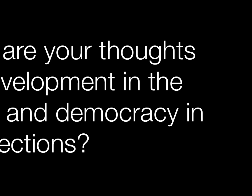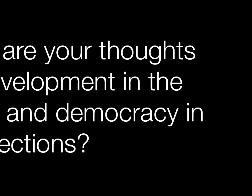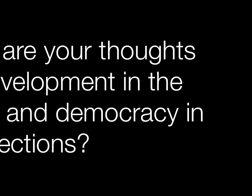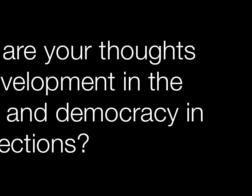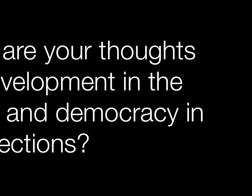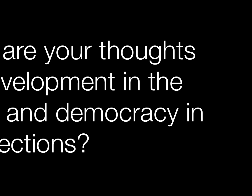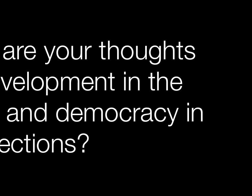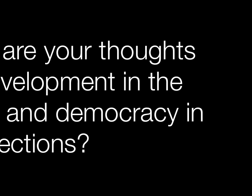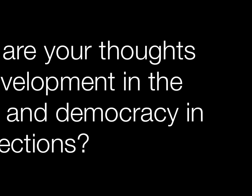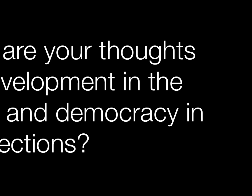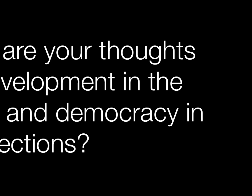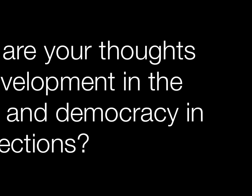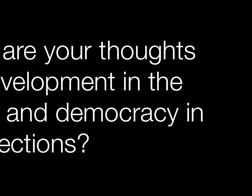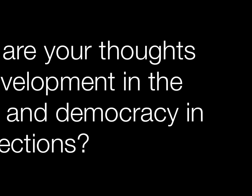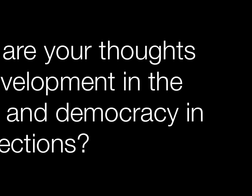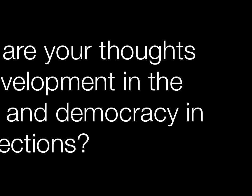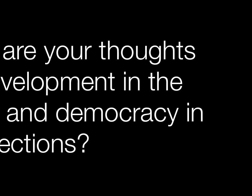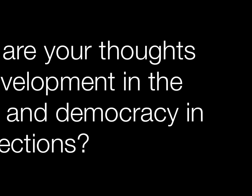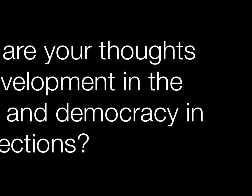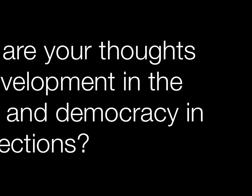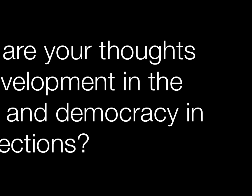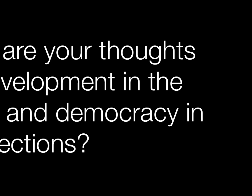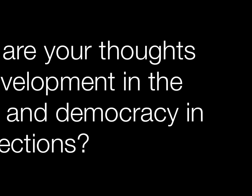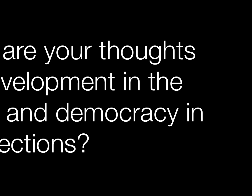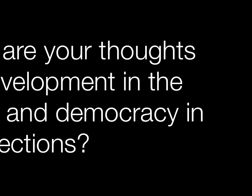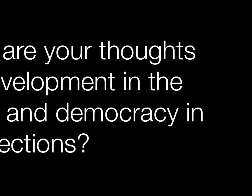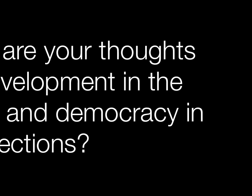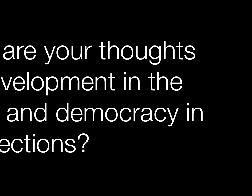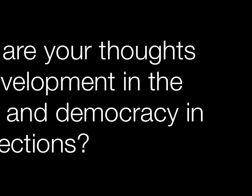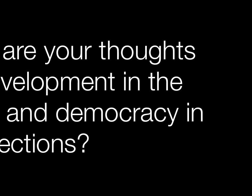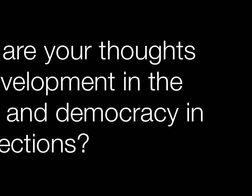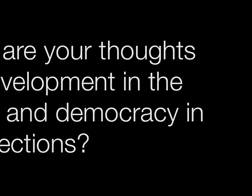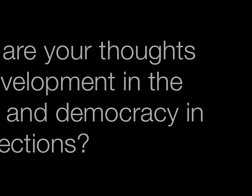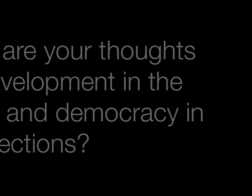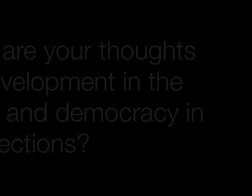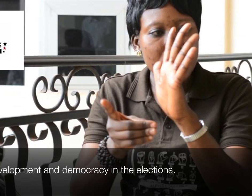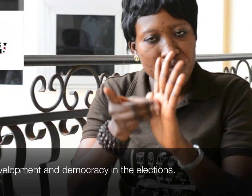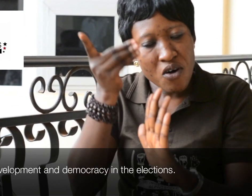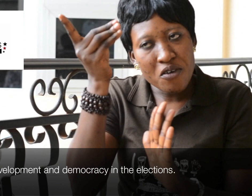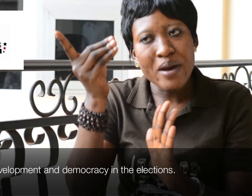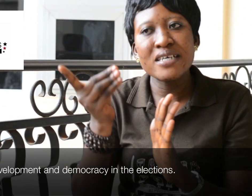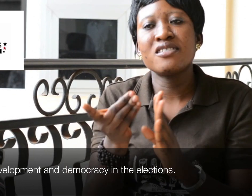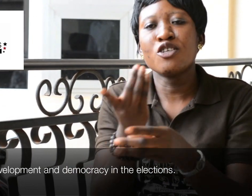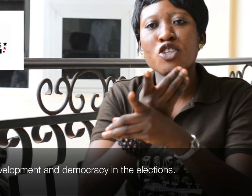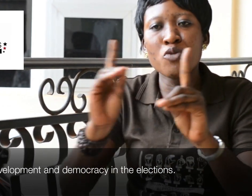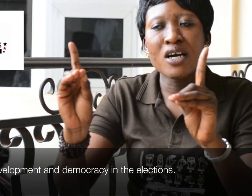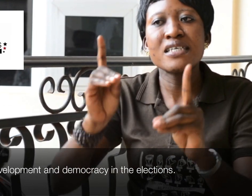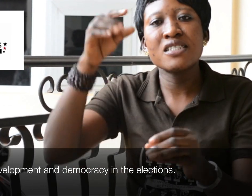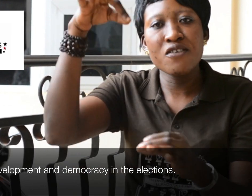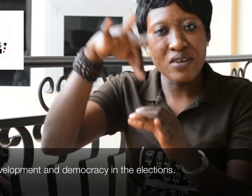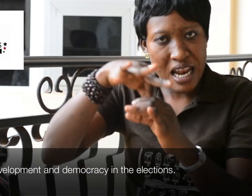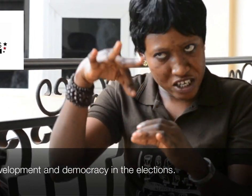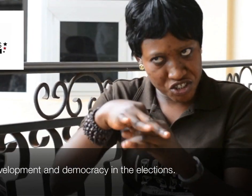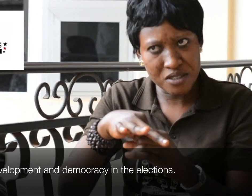development in the North and democracy in elections. Yeah. Development in democratic elections.